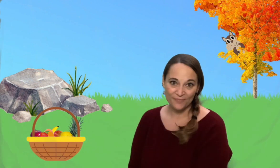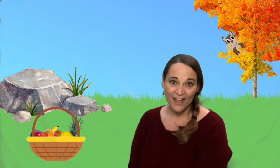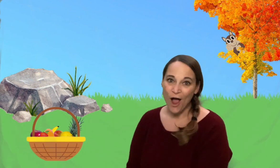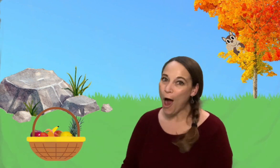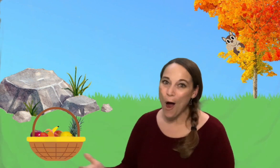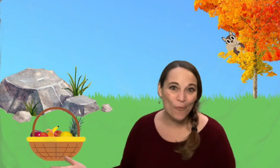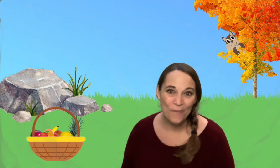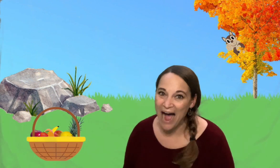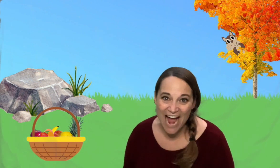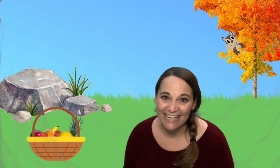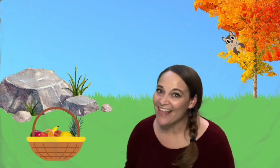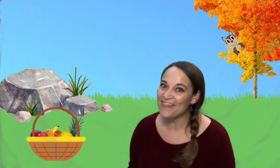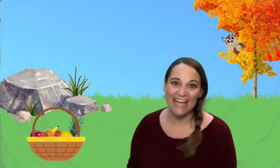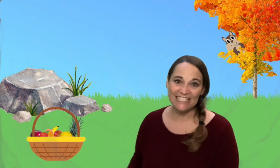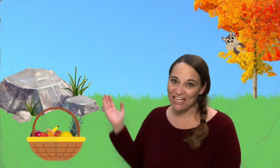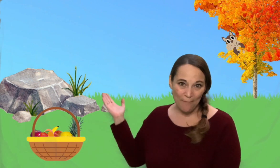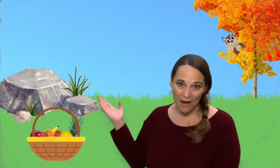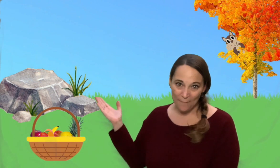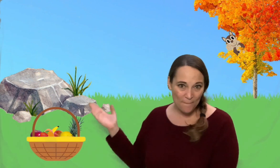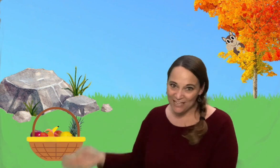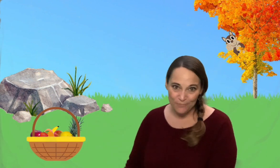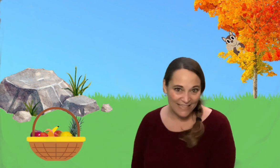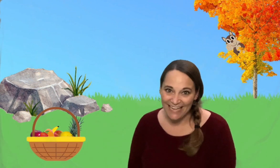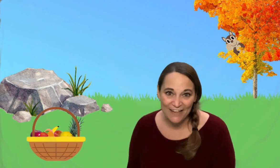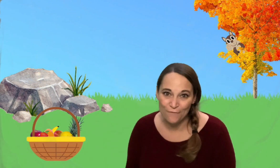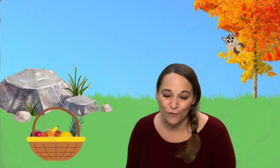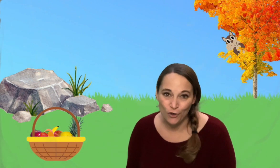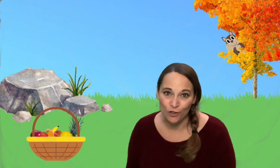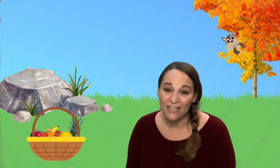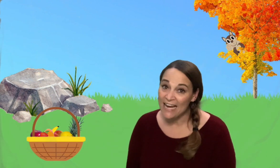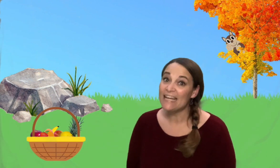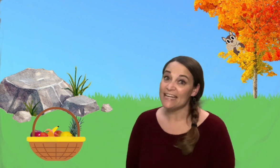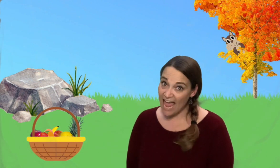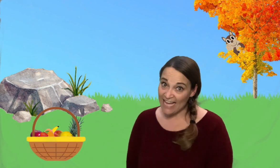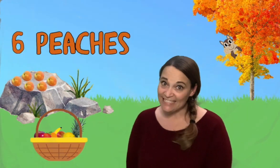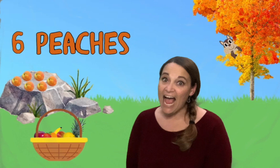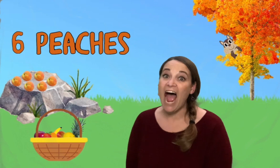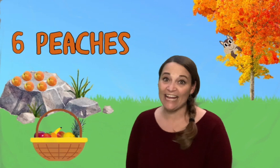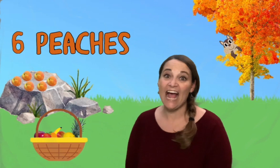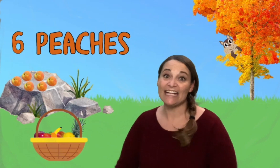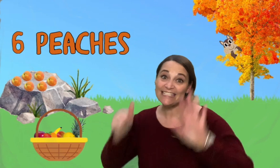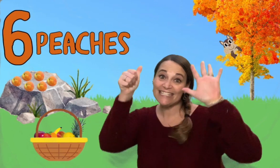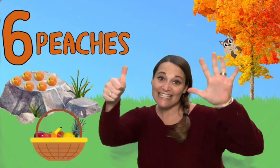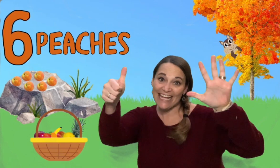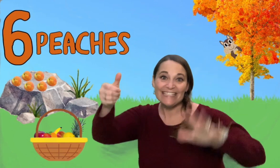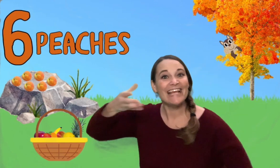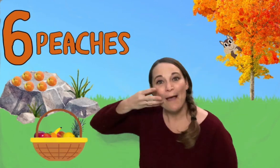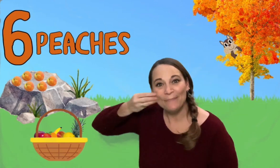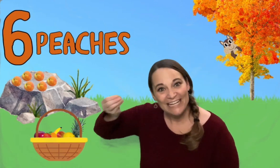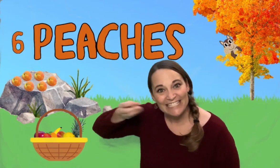Oh my! That chipmunk must be getting full. Next, I got six peaches.